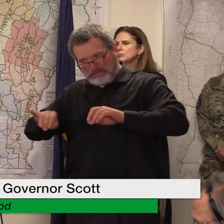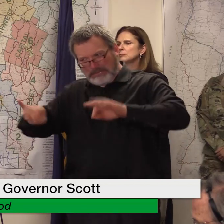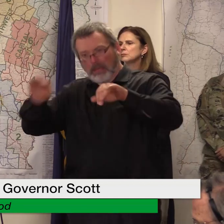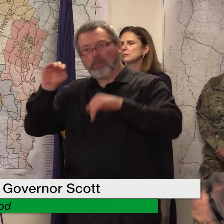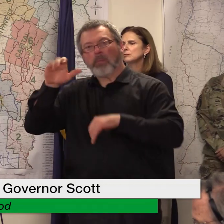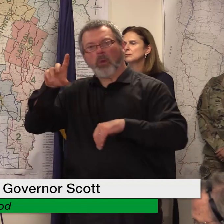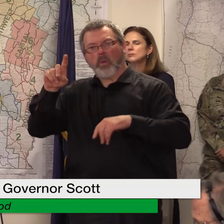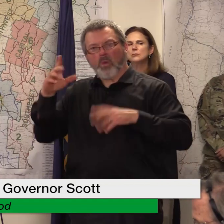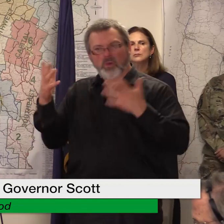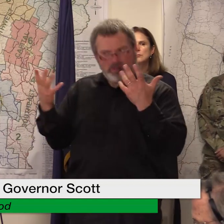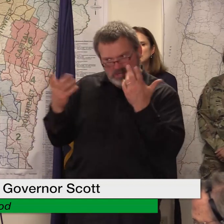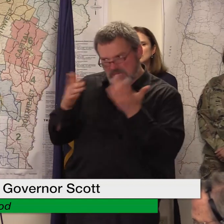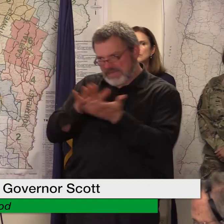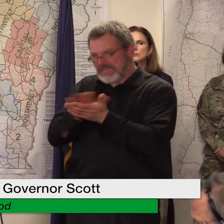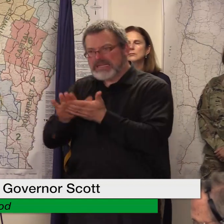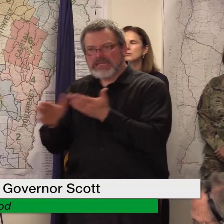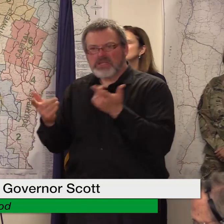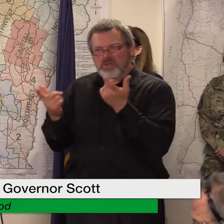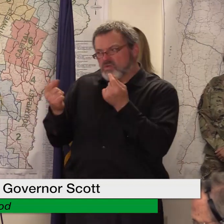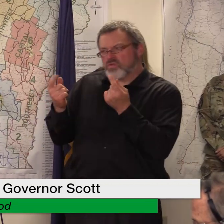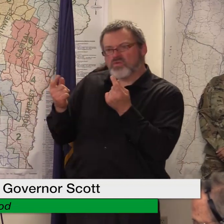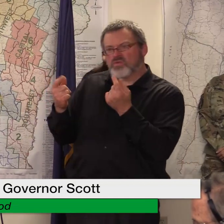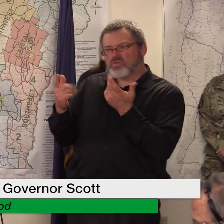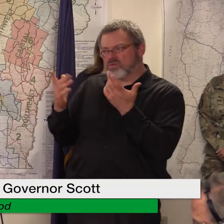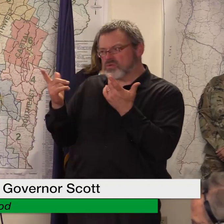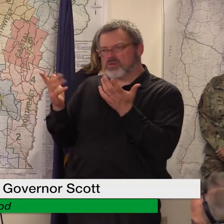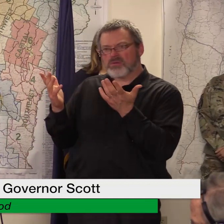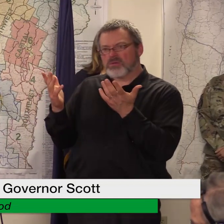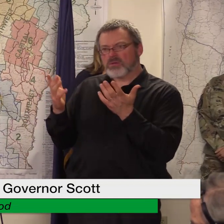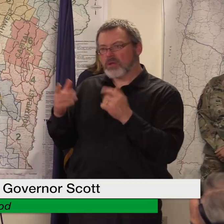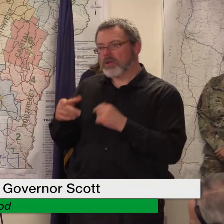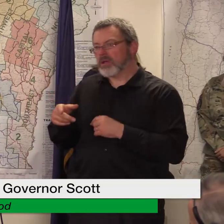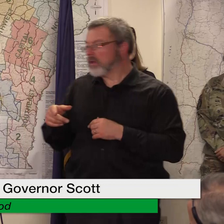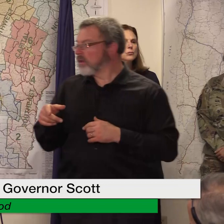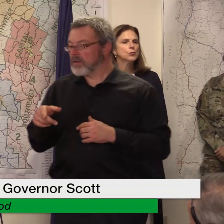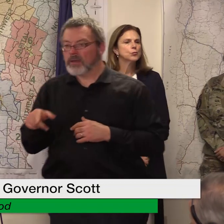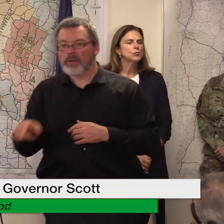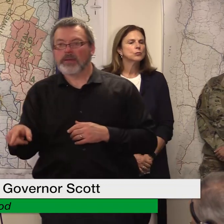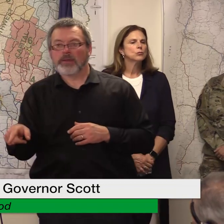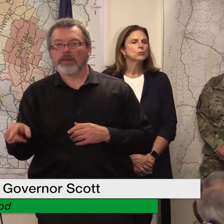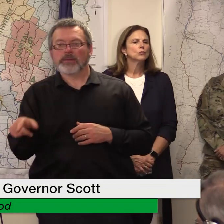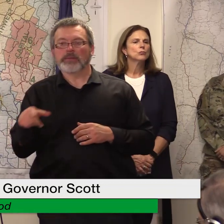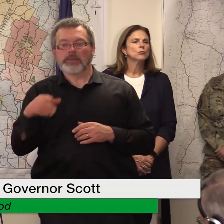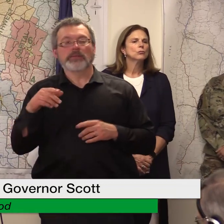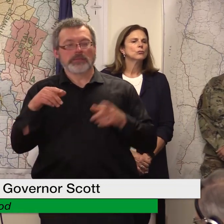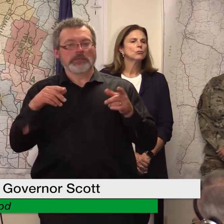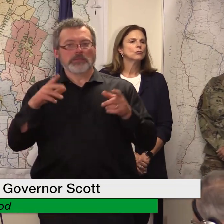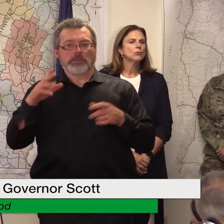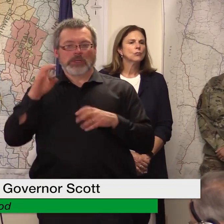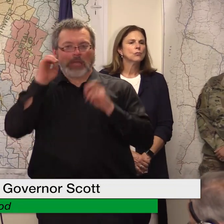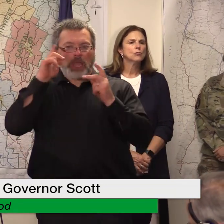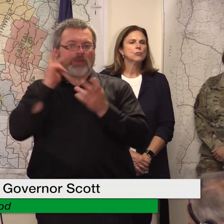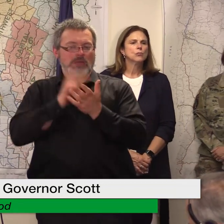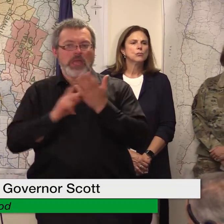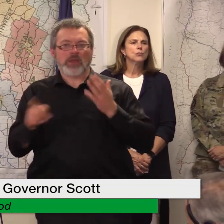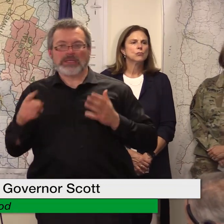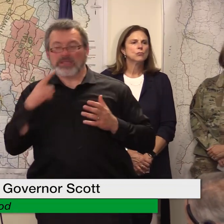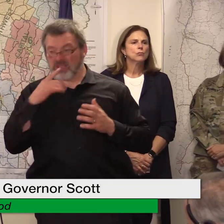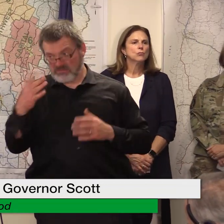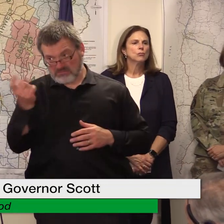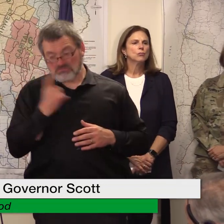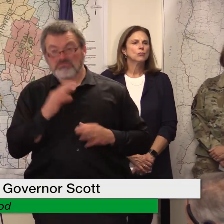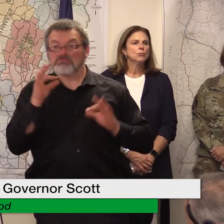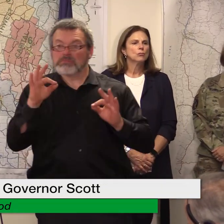that's a great question um we have not heard anything specific